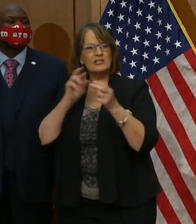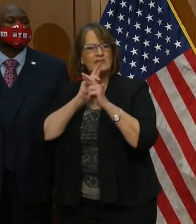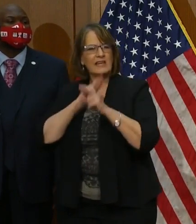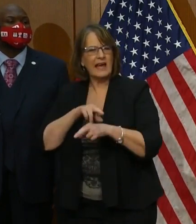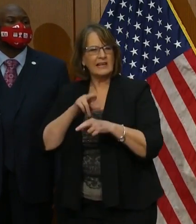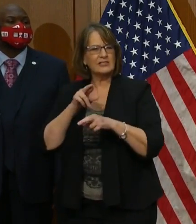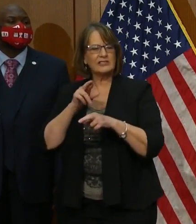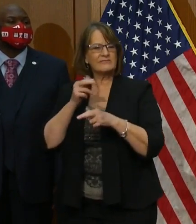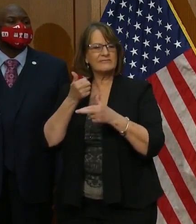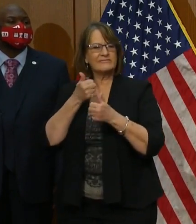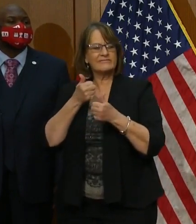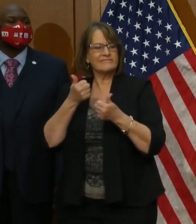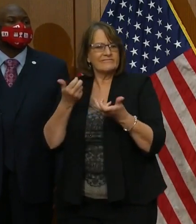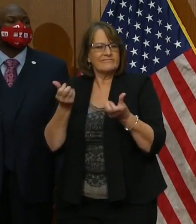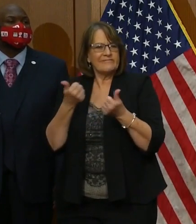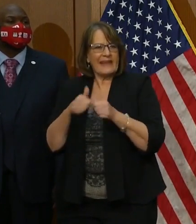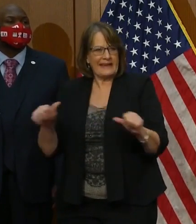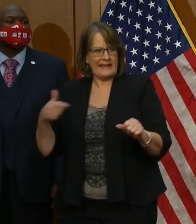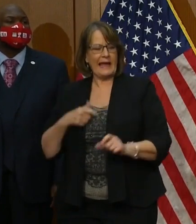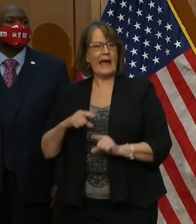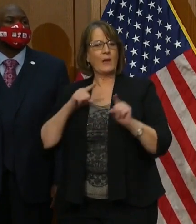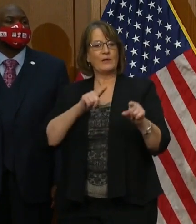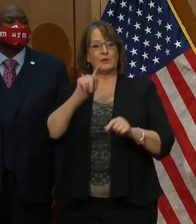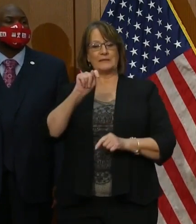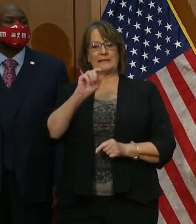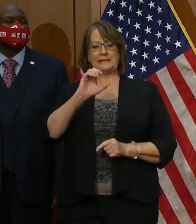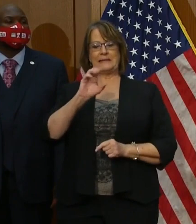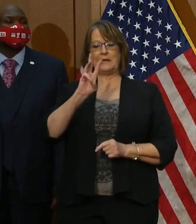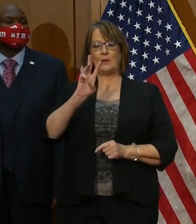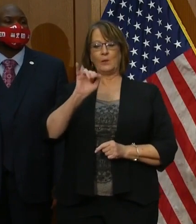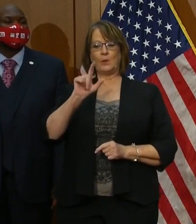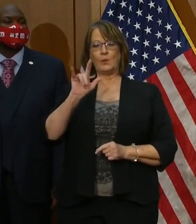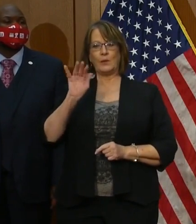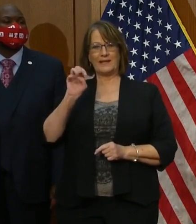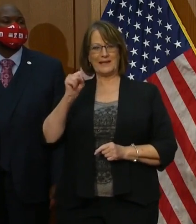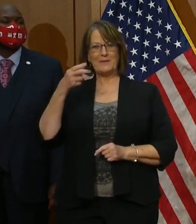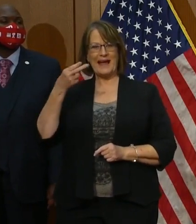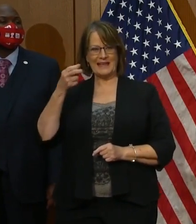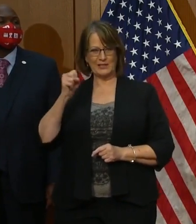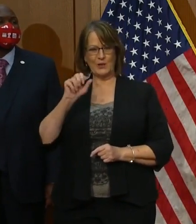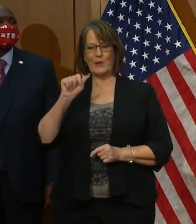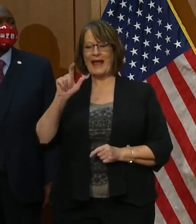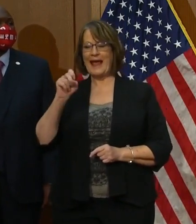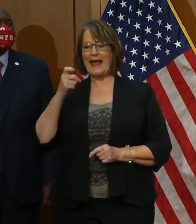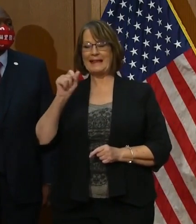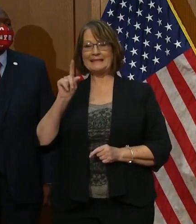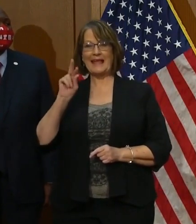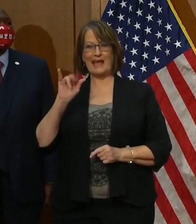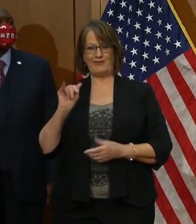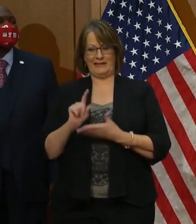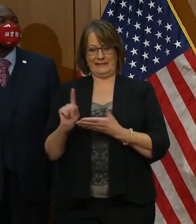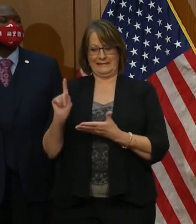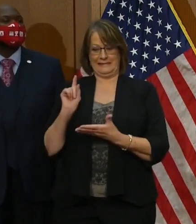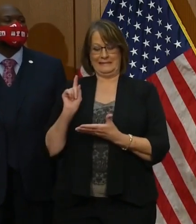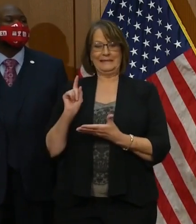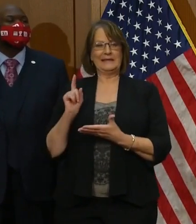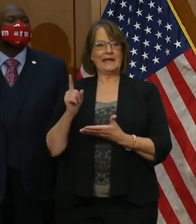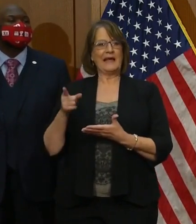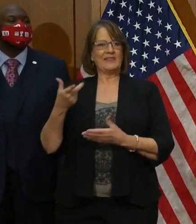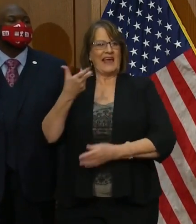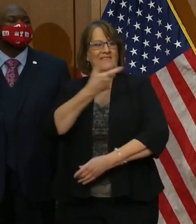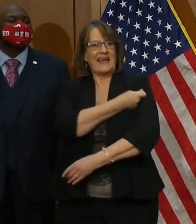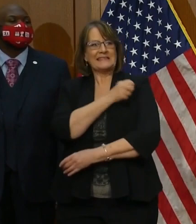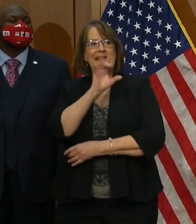effects. I went to T.C. Williams High School in Alexandria earlier this week, where they vaccinated 800